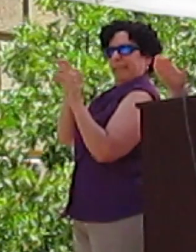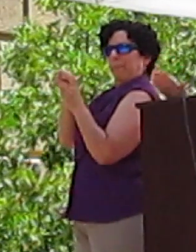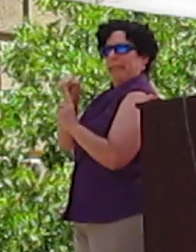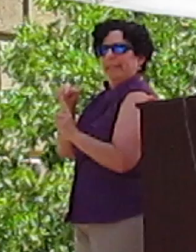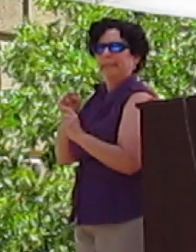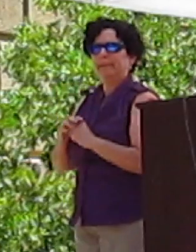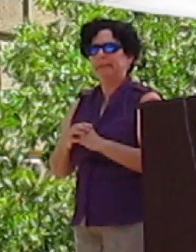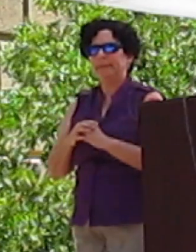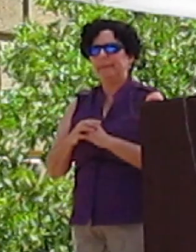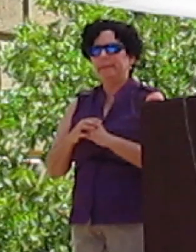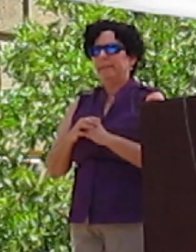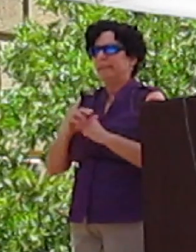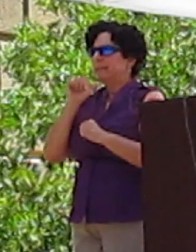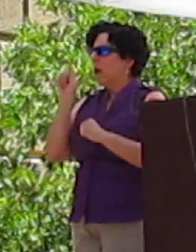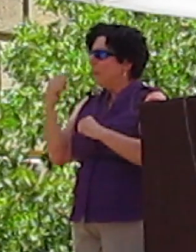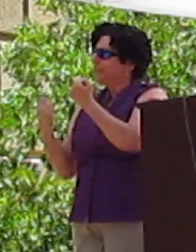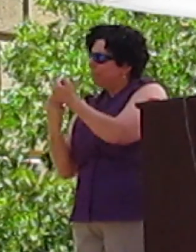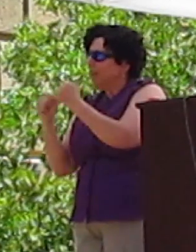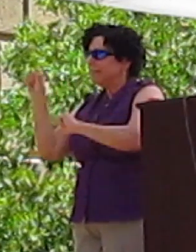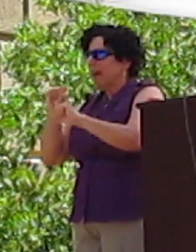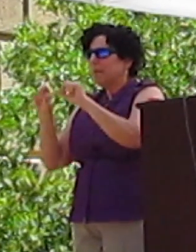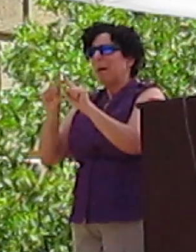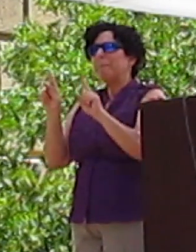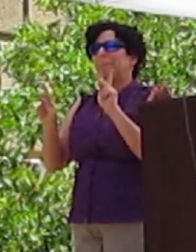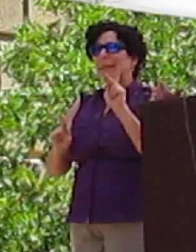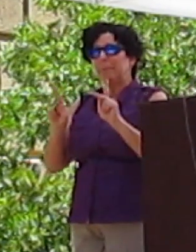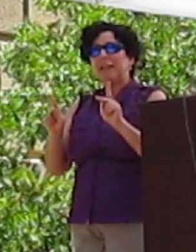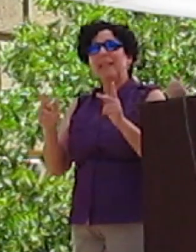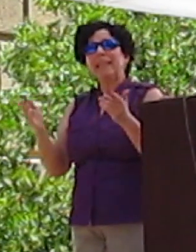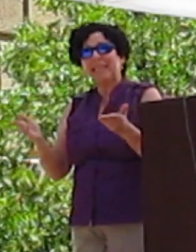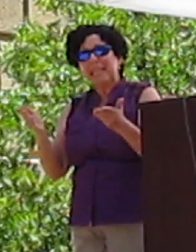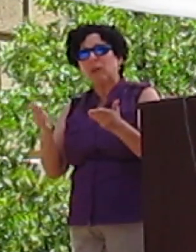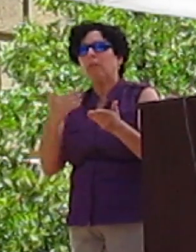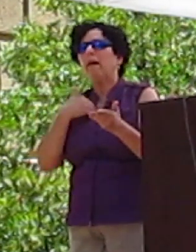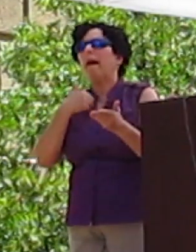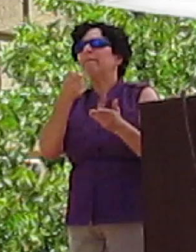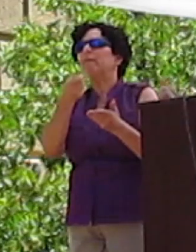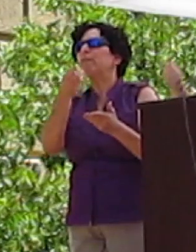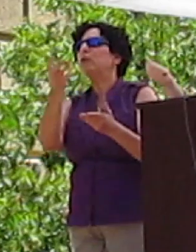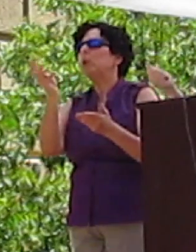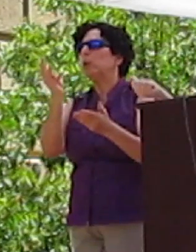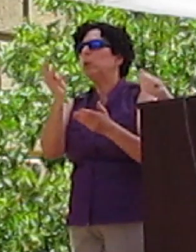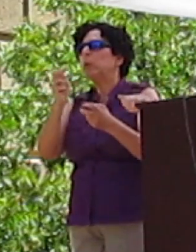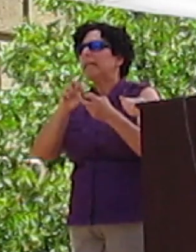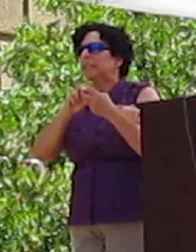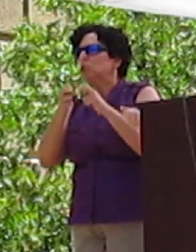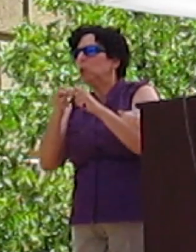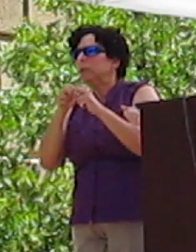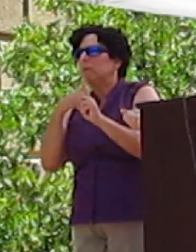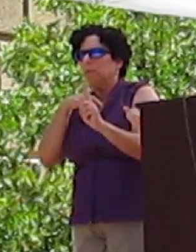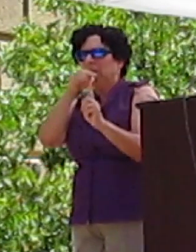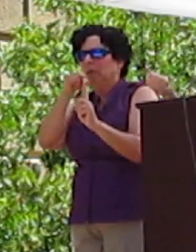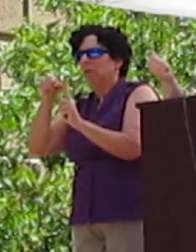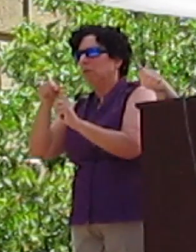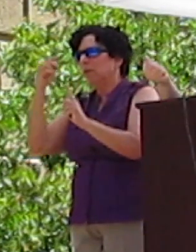to support science as there are people here today, but because we all have several issues dear to us, there are even more reasons to